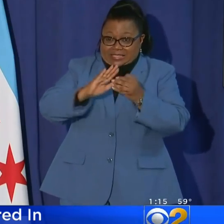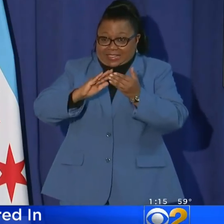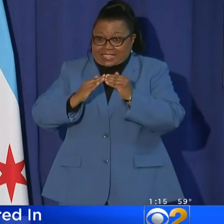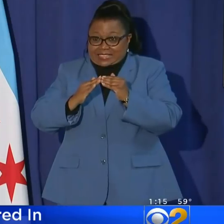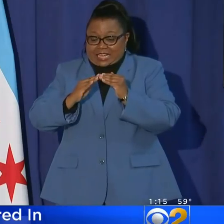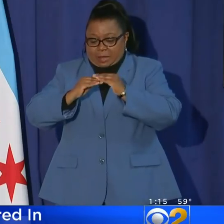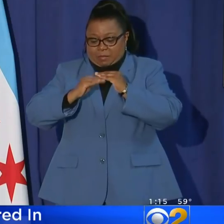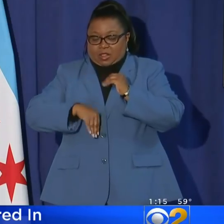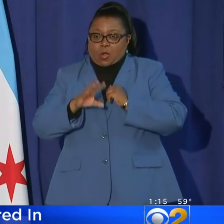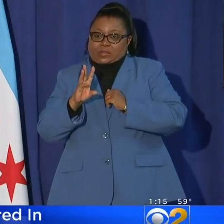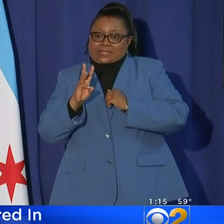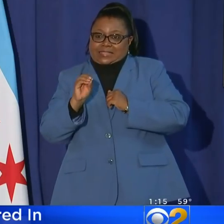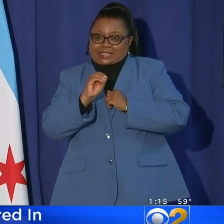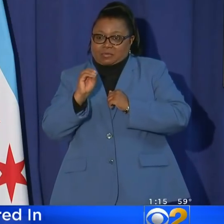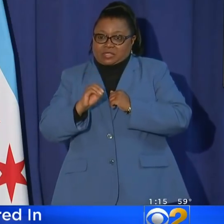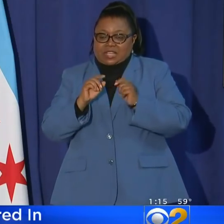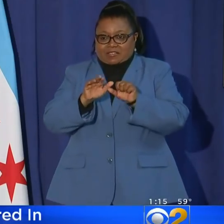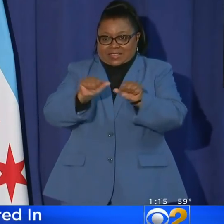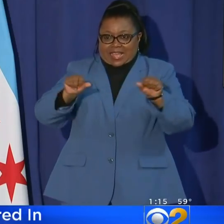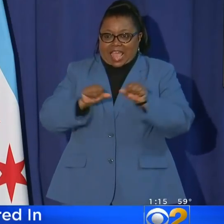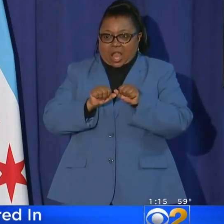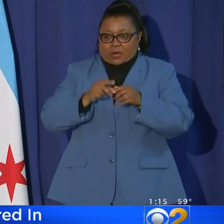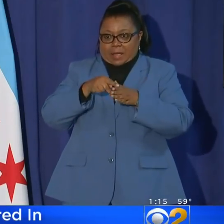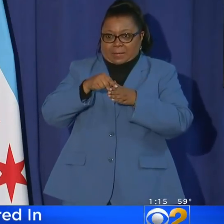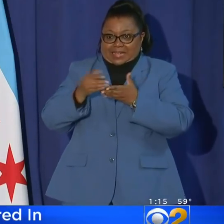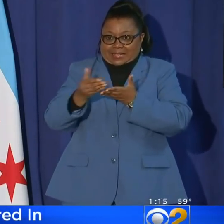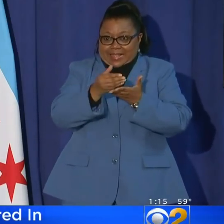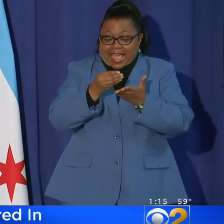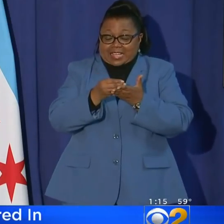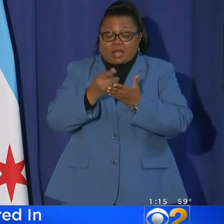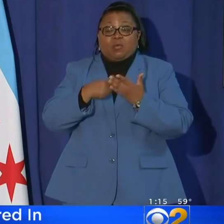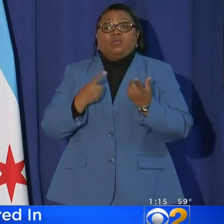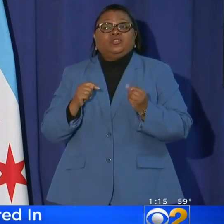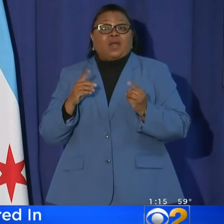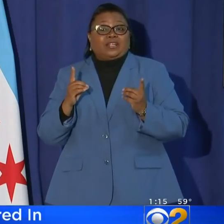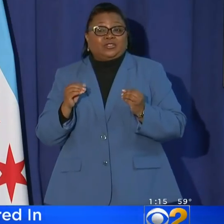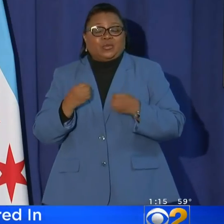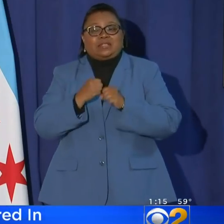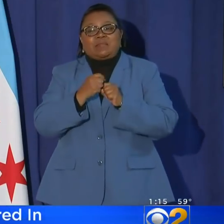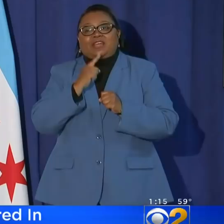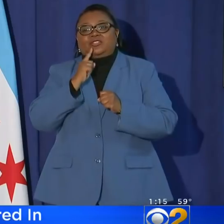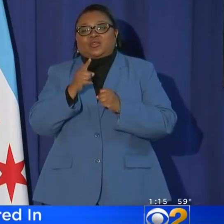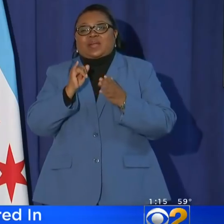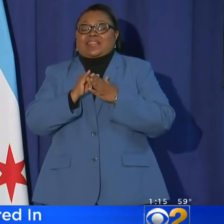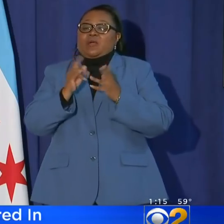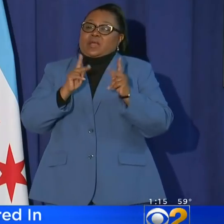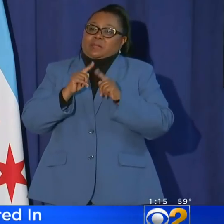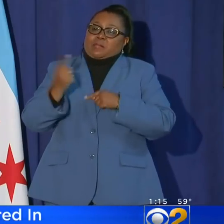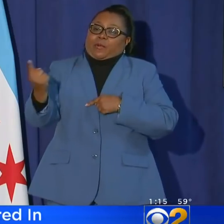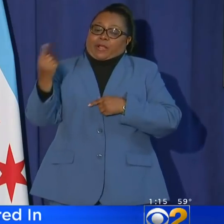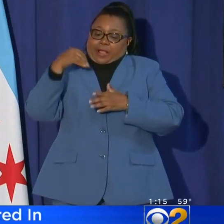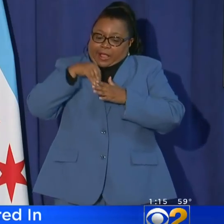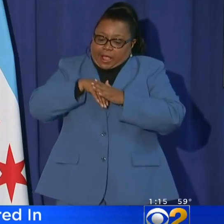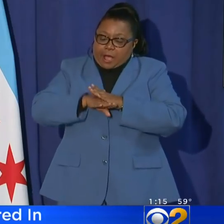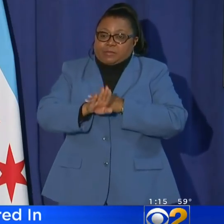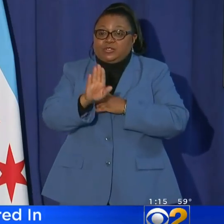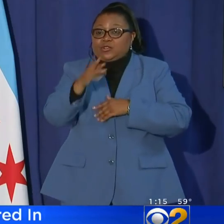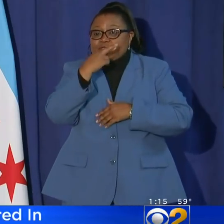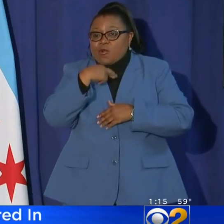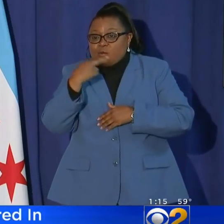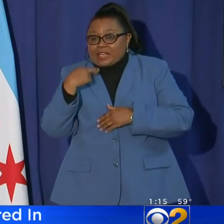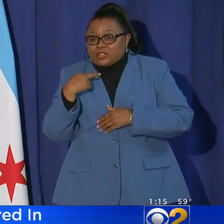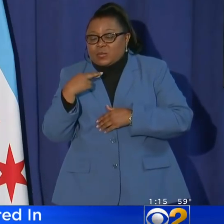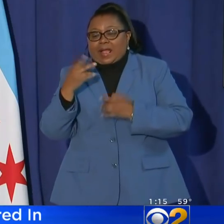below 60 percent of the area median income. What we're trying to do is make sure that when people come into your